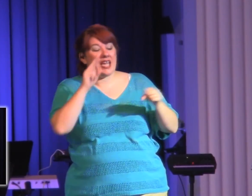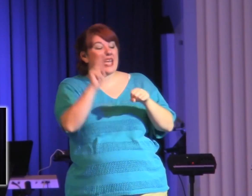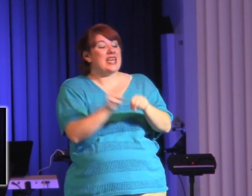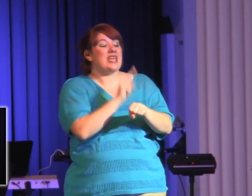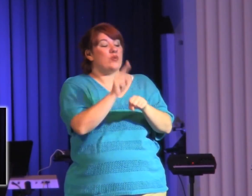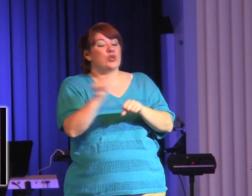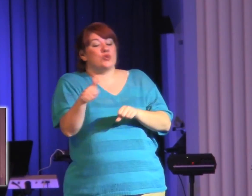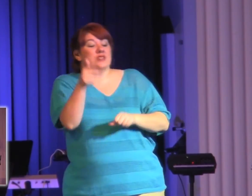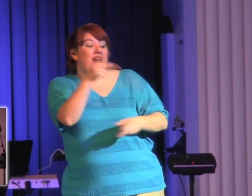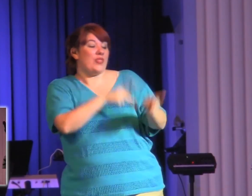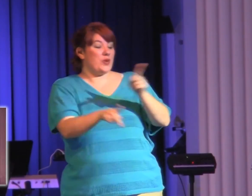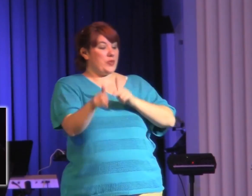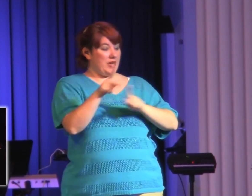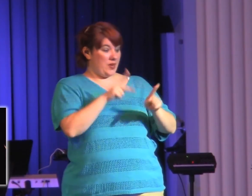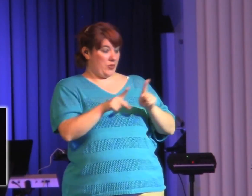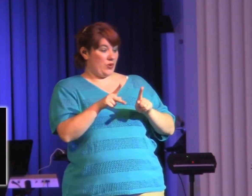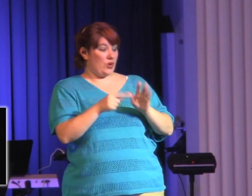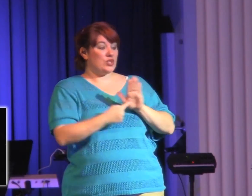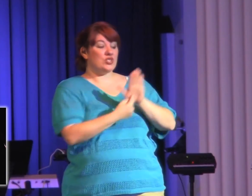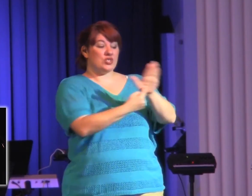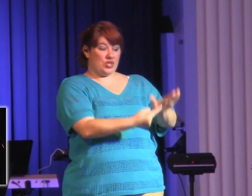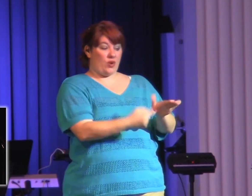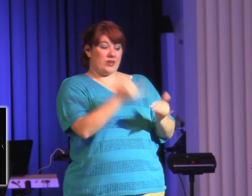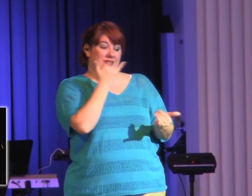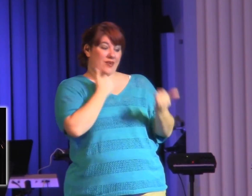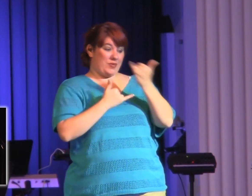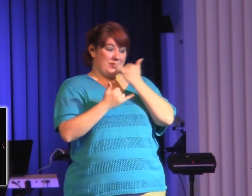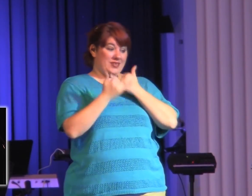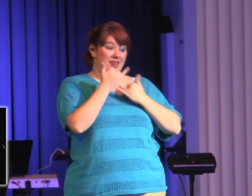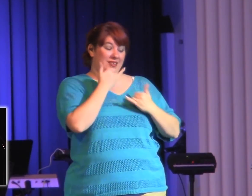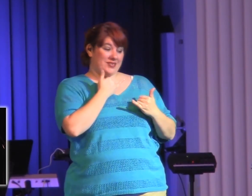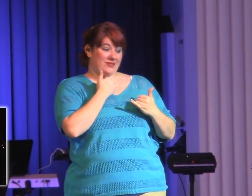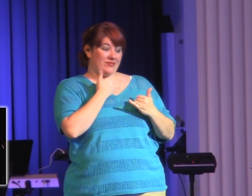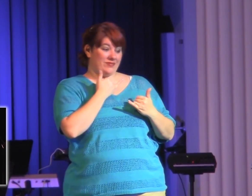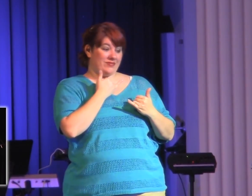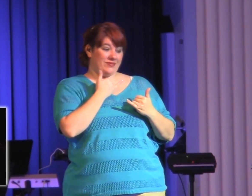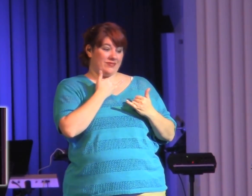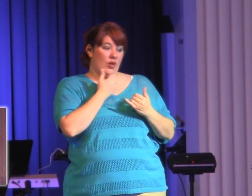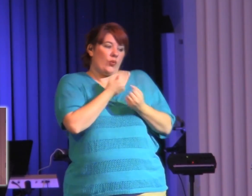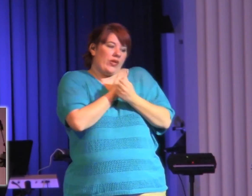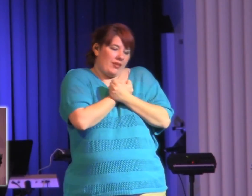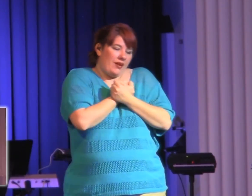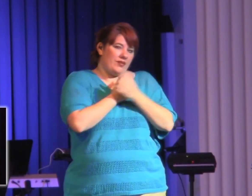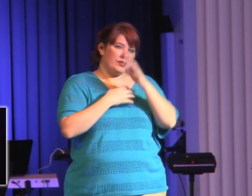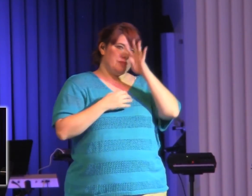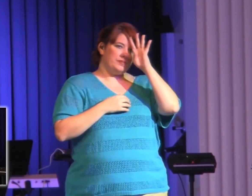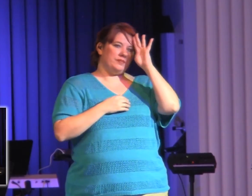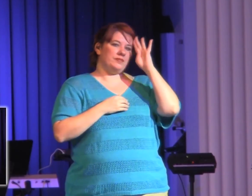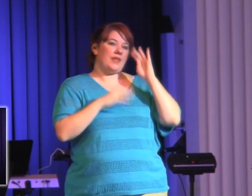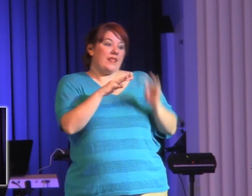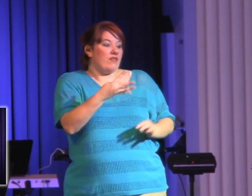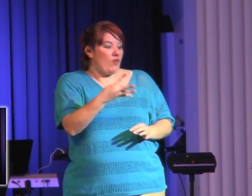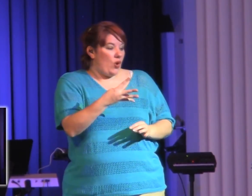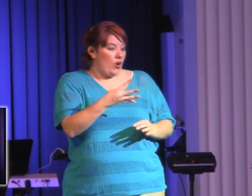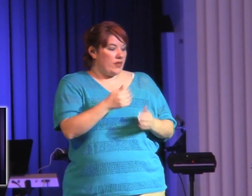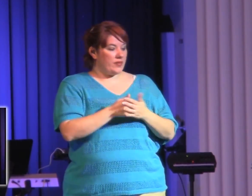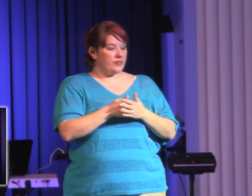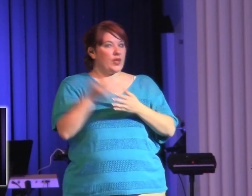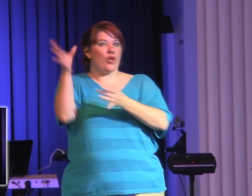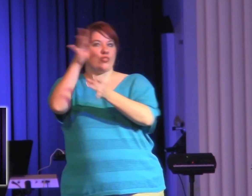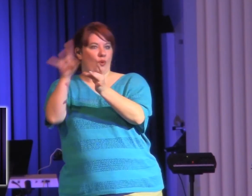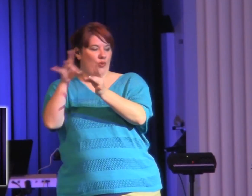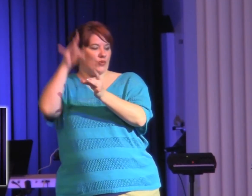to be disciplined? And really do believe that one of the key ways that he makes us holy is by the Holy